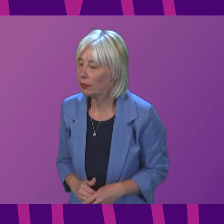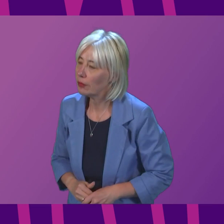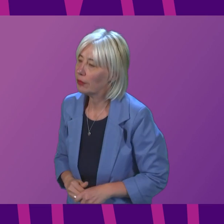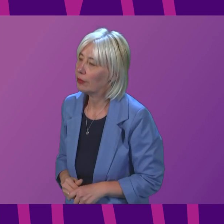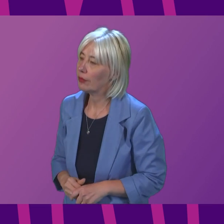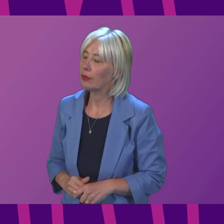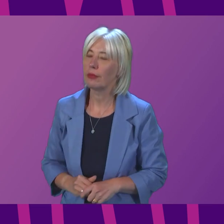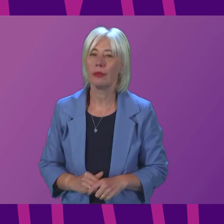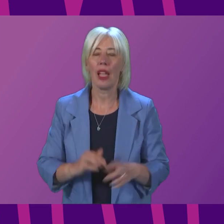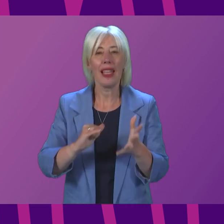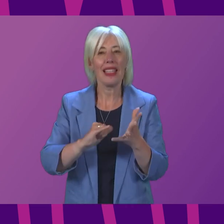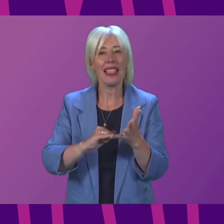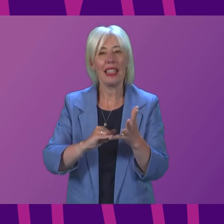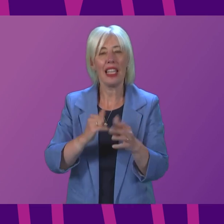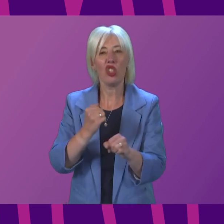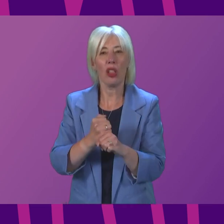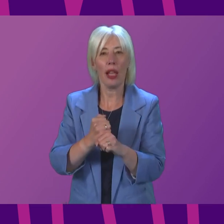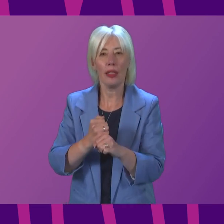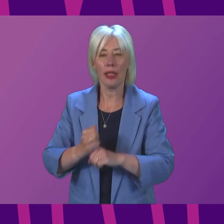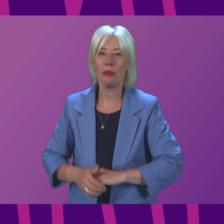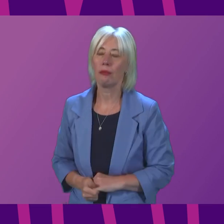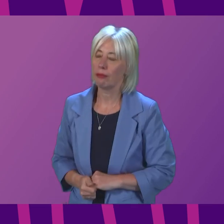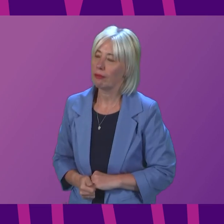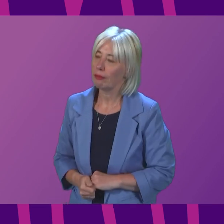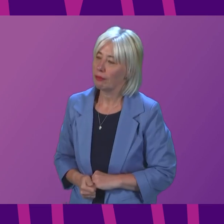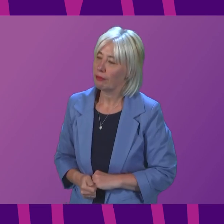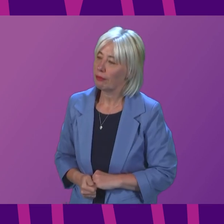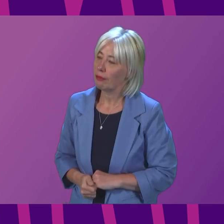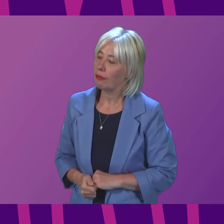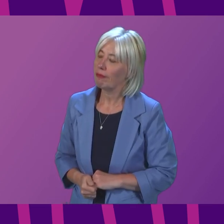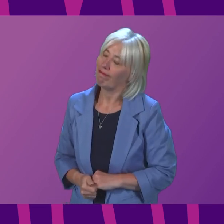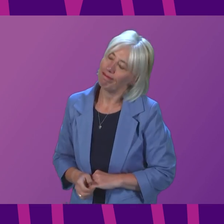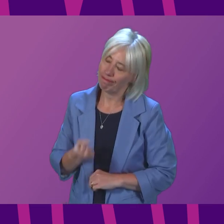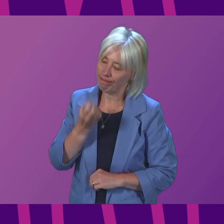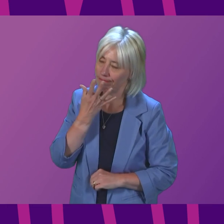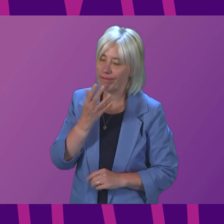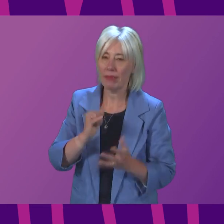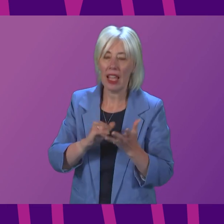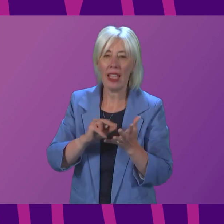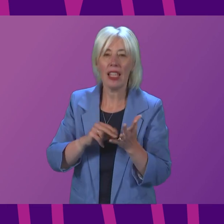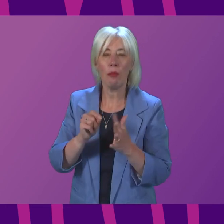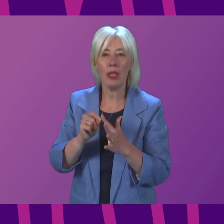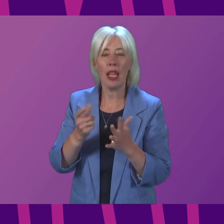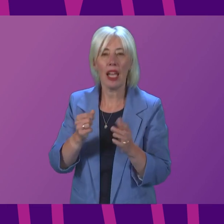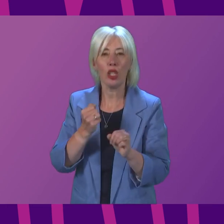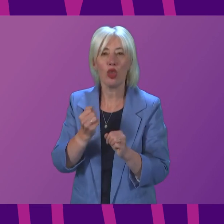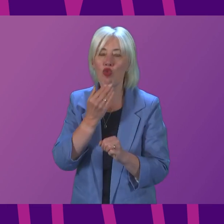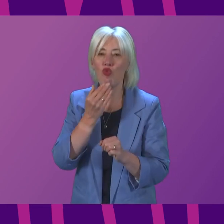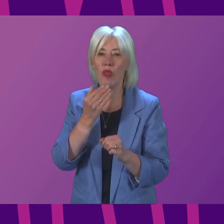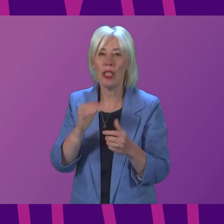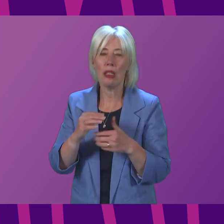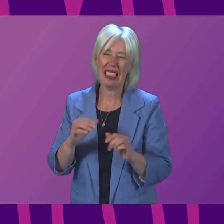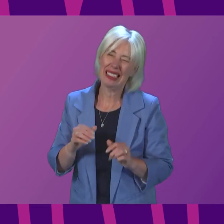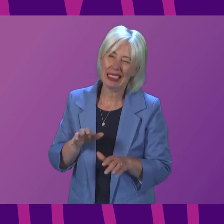Sandesh Gilhani to be called by Stuart McMillan. Thank you, President, Officer. Shamefully, the SNP Green Government are still dragging their feet on